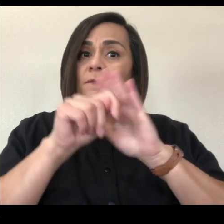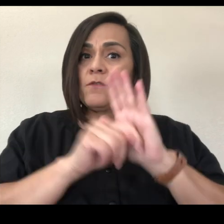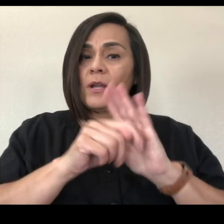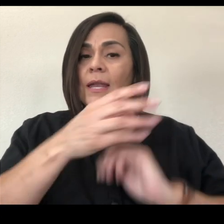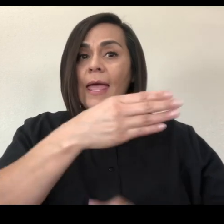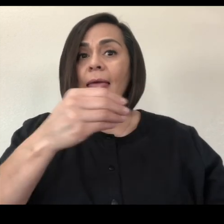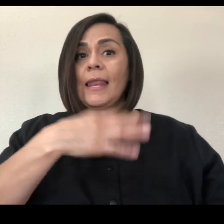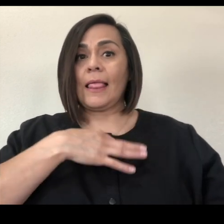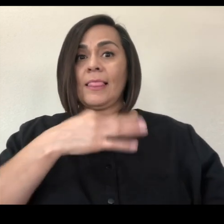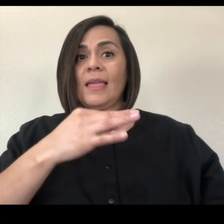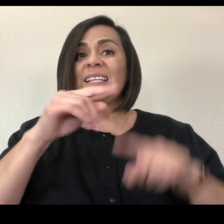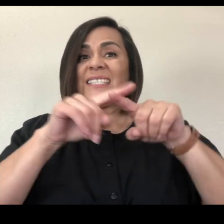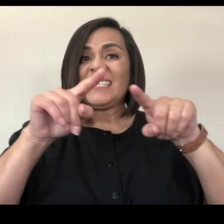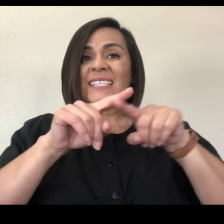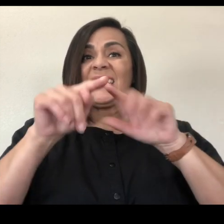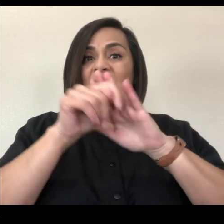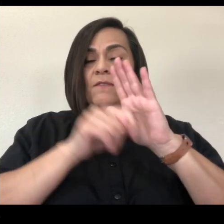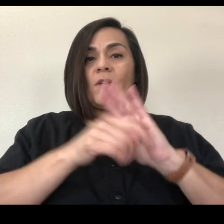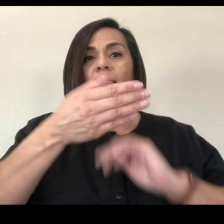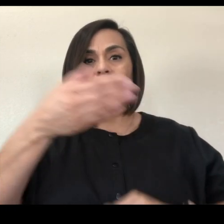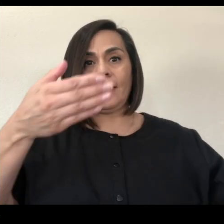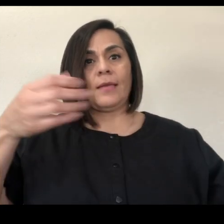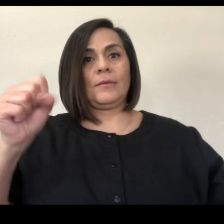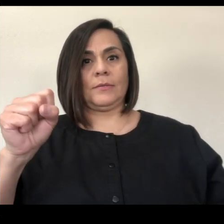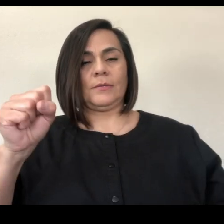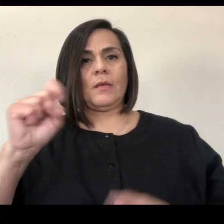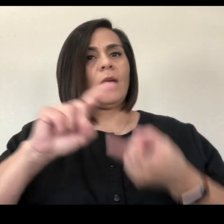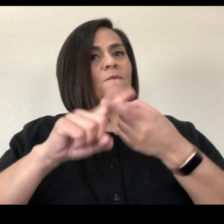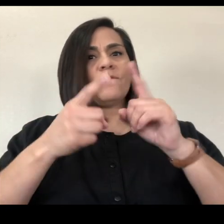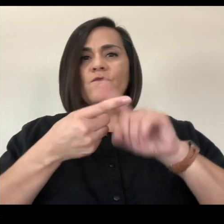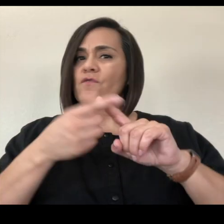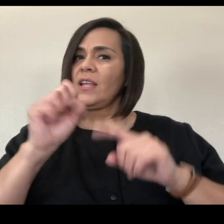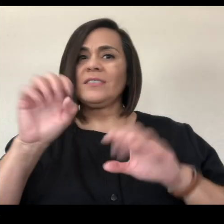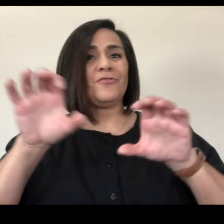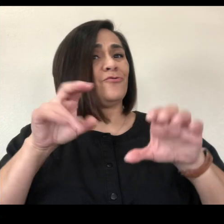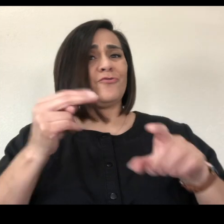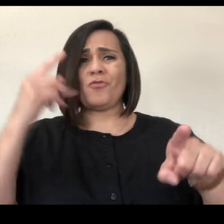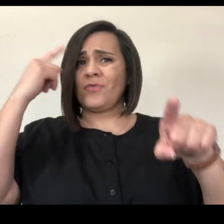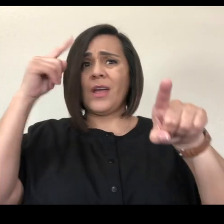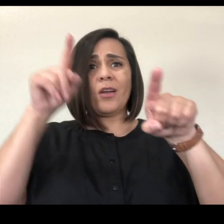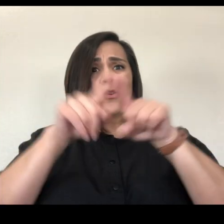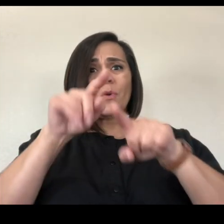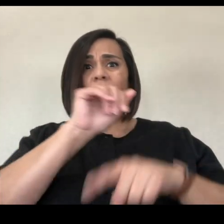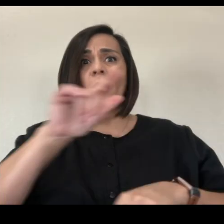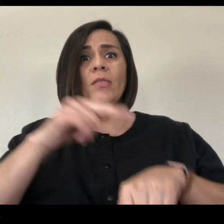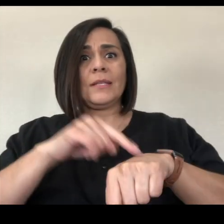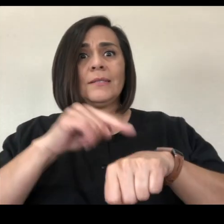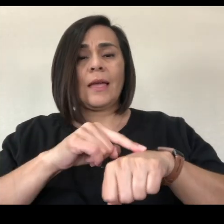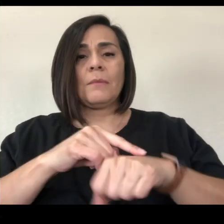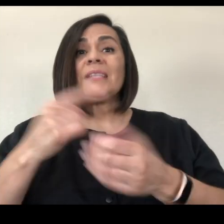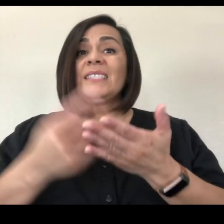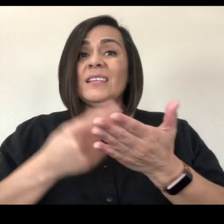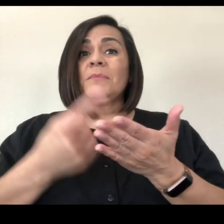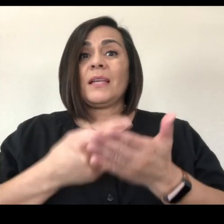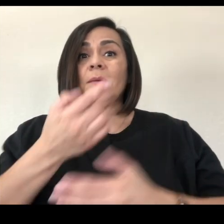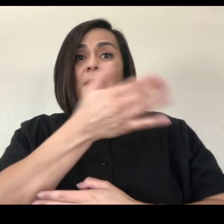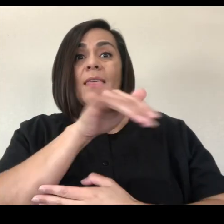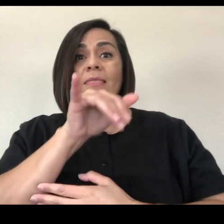things. Friends don't agree all the time and sometimes they argue. But just